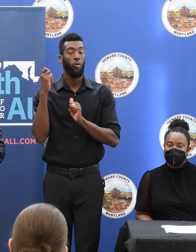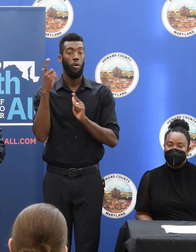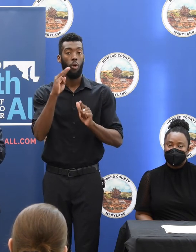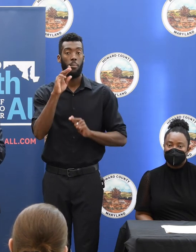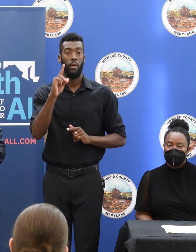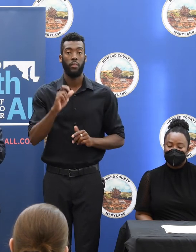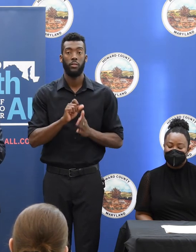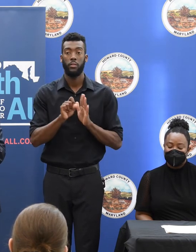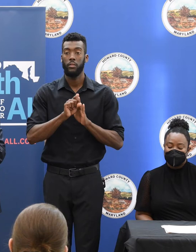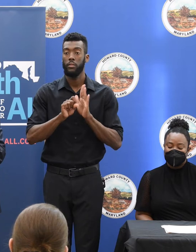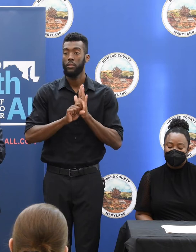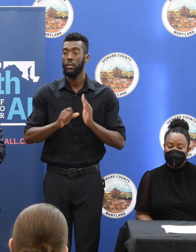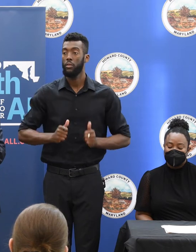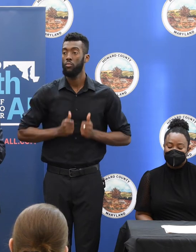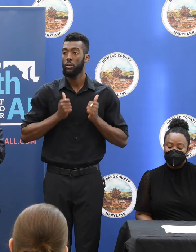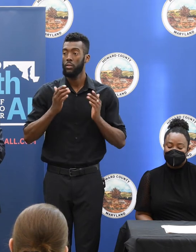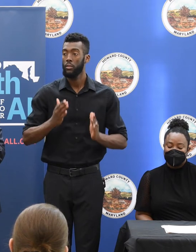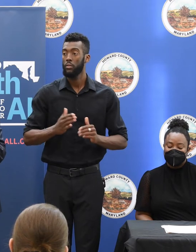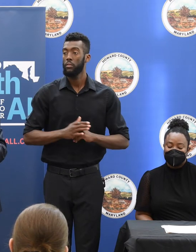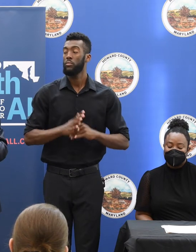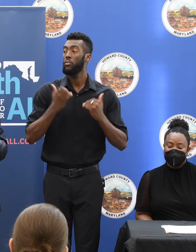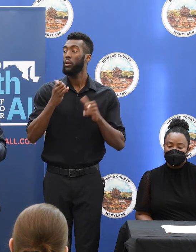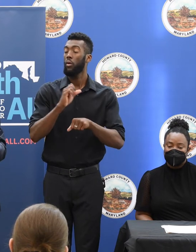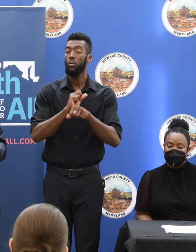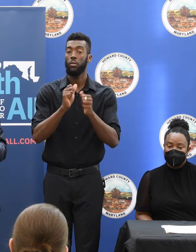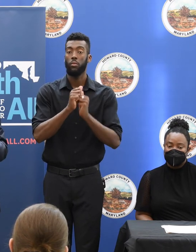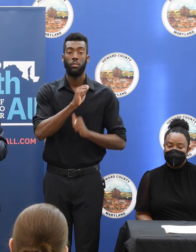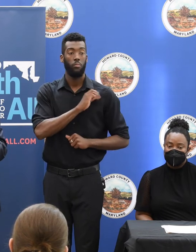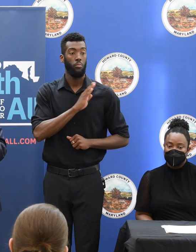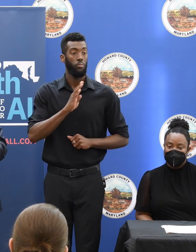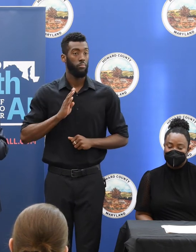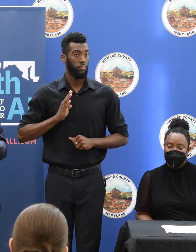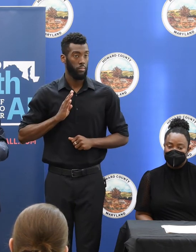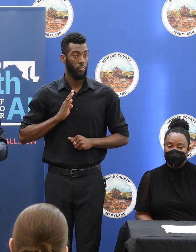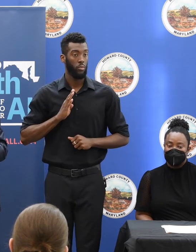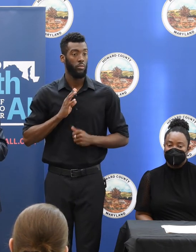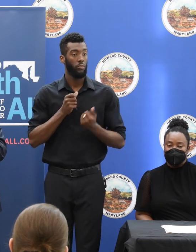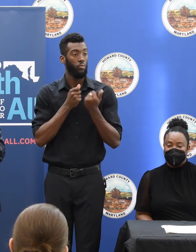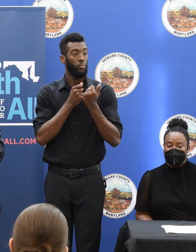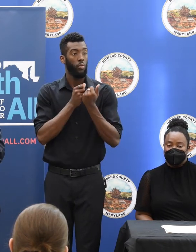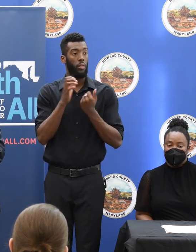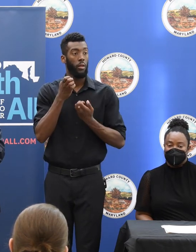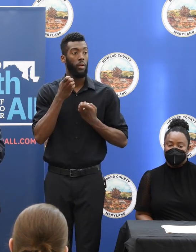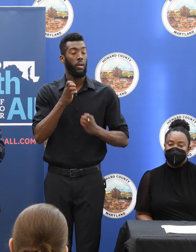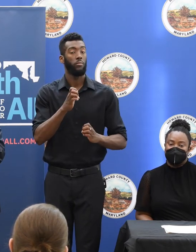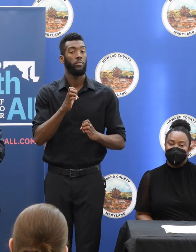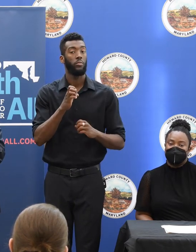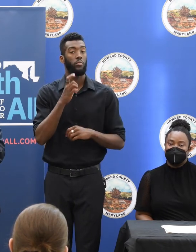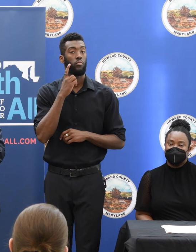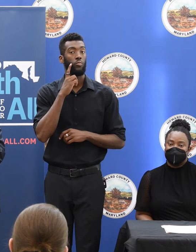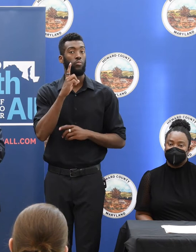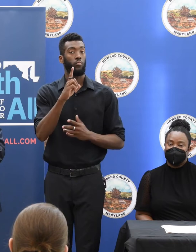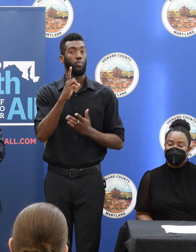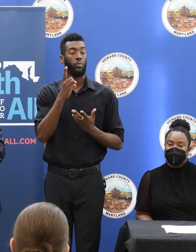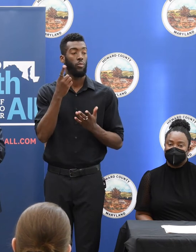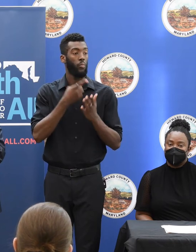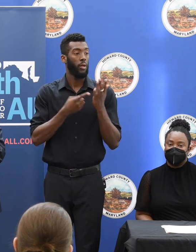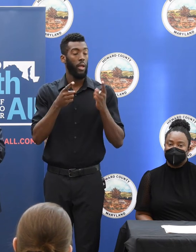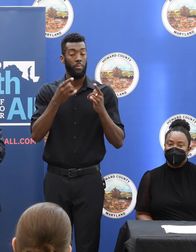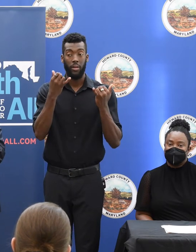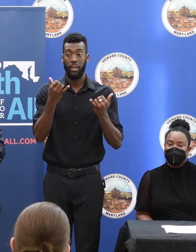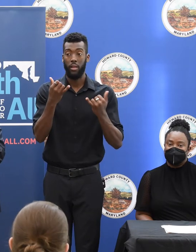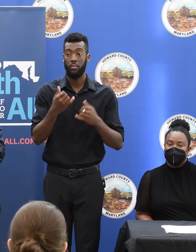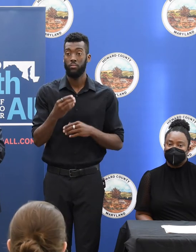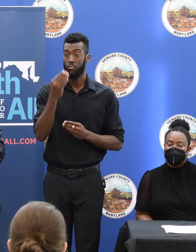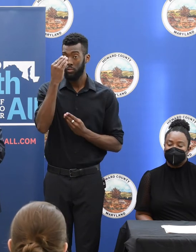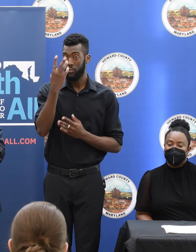legislation. But right now, we're working with the board and supporting the board in its efforts to implement what's there now. I want to give you